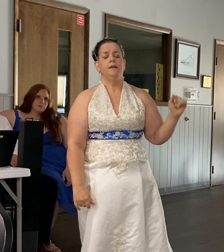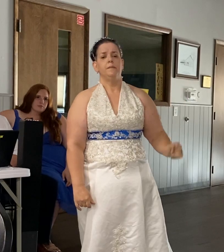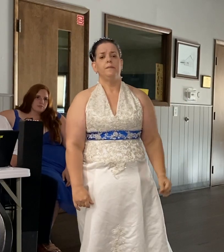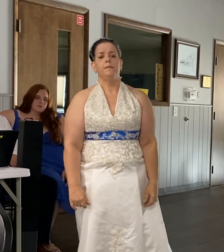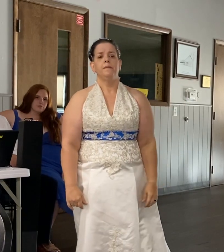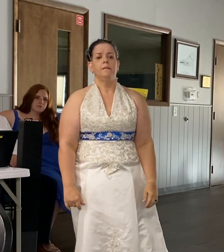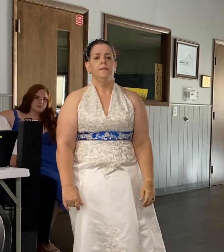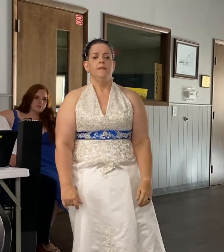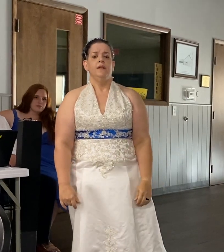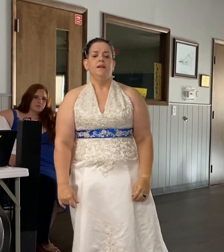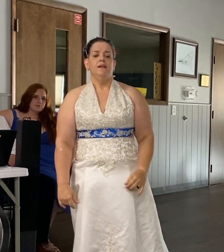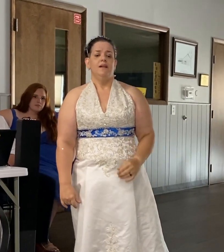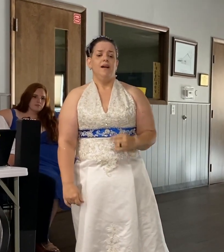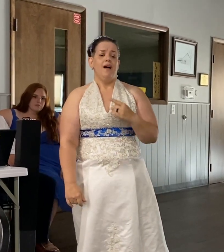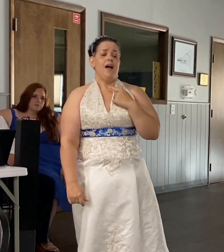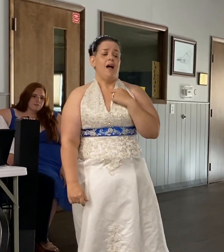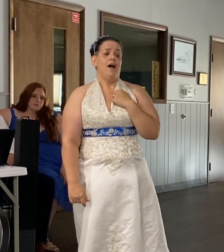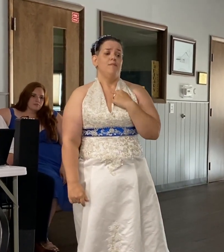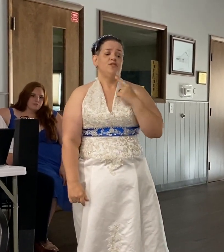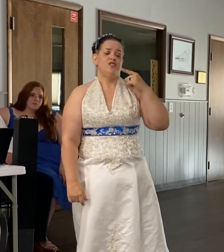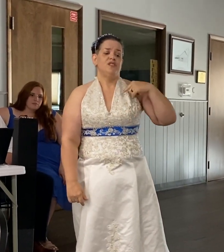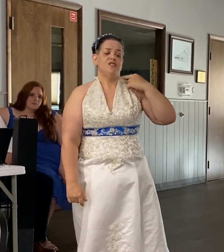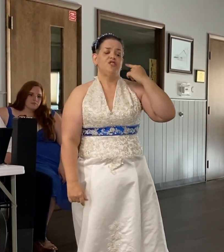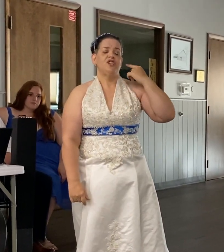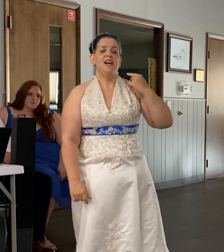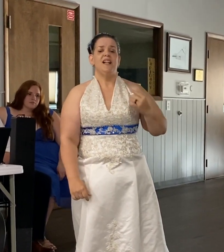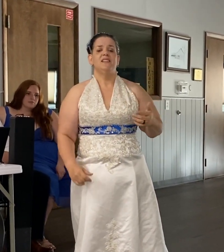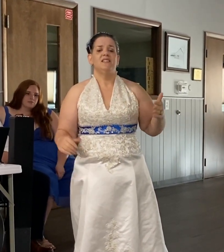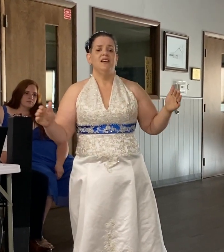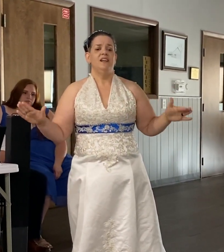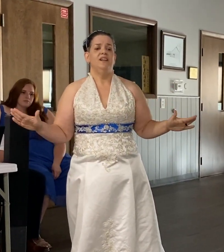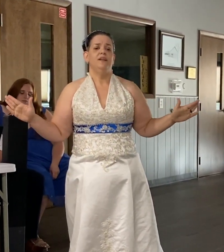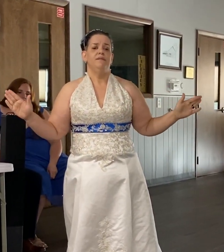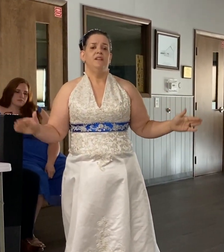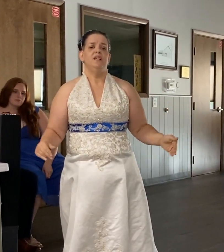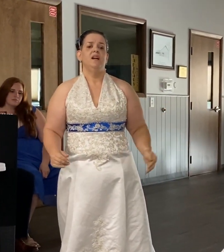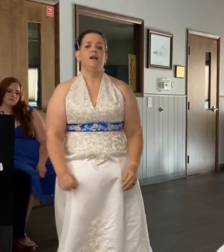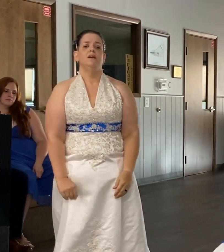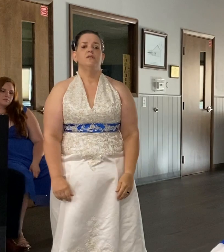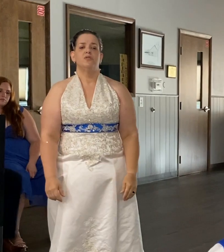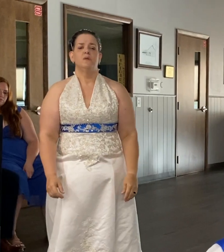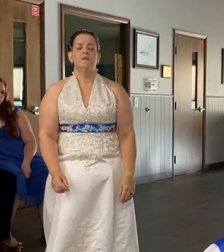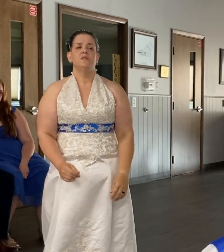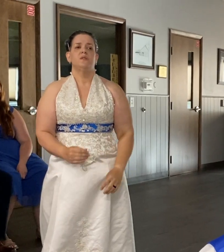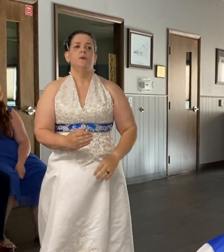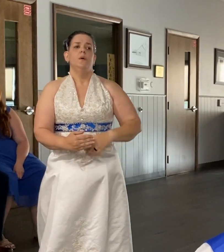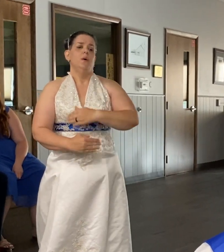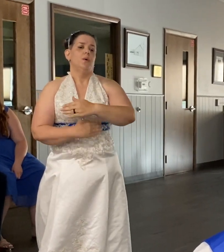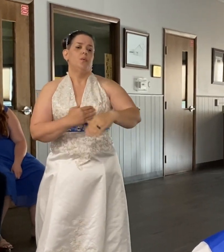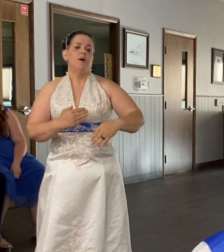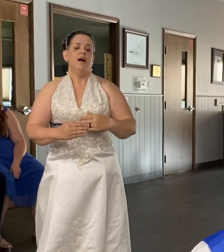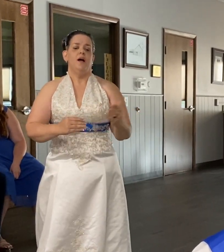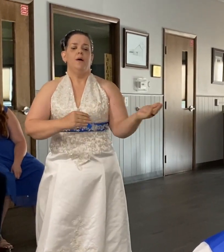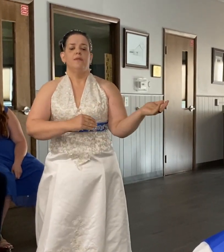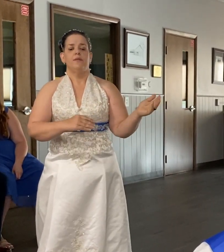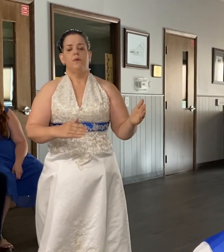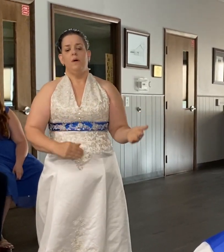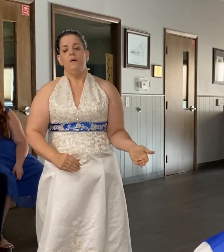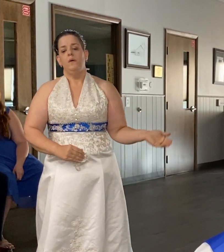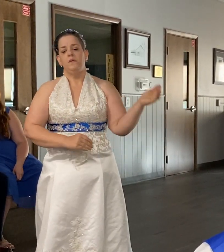I'm just jealous of the angels around the throne